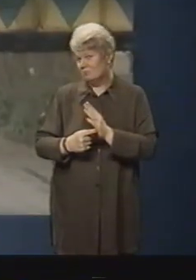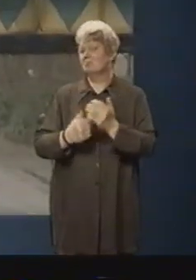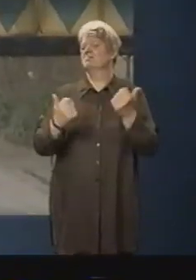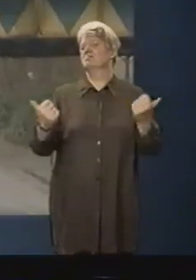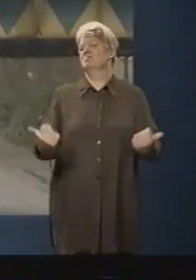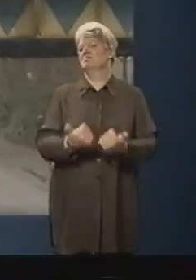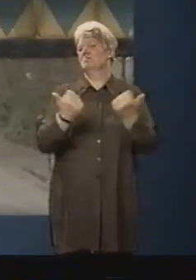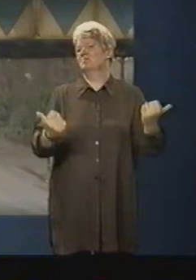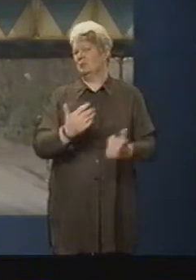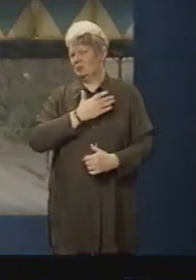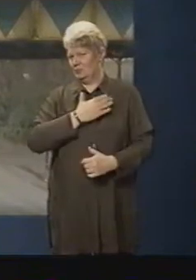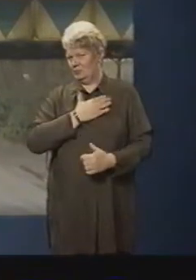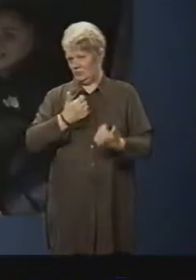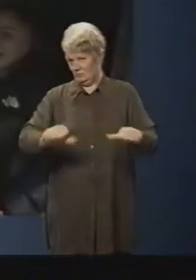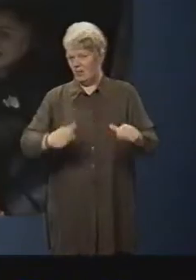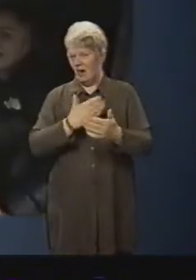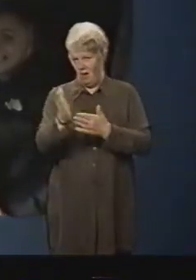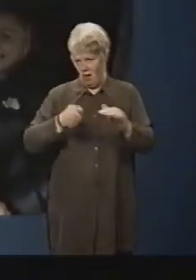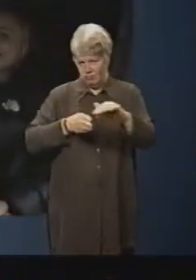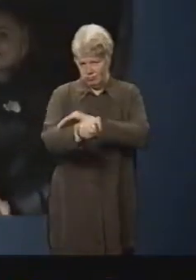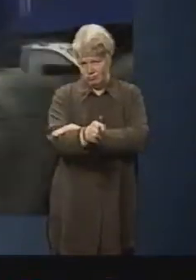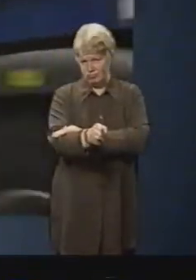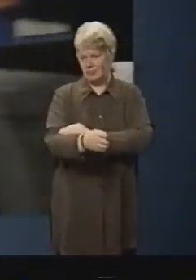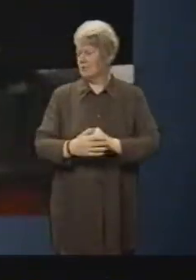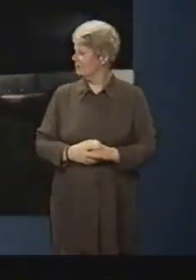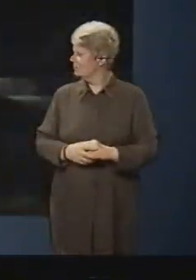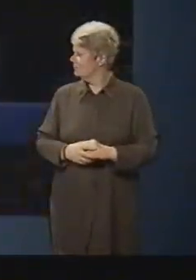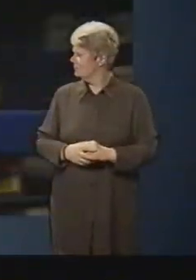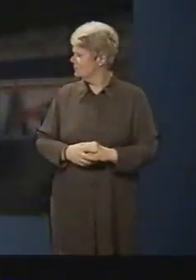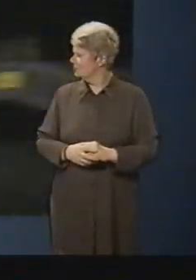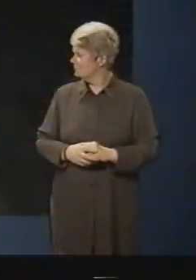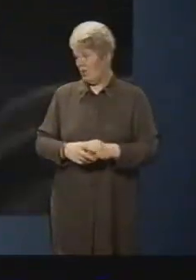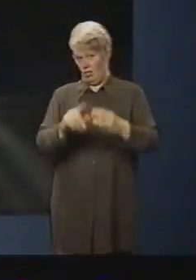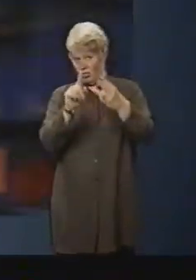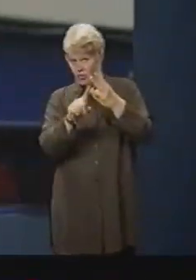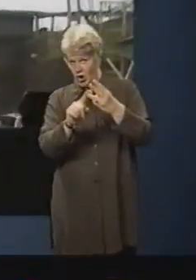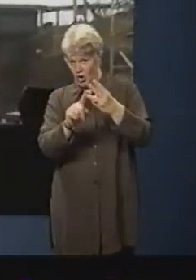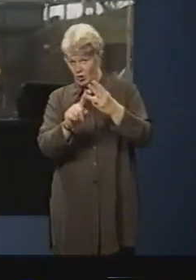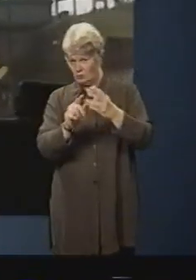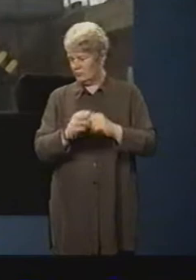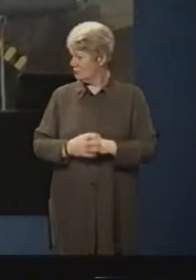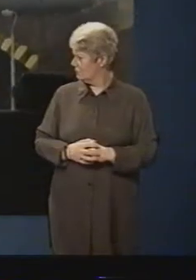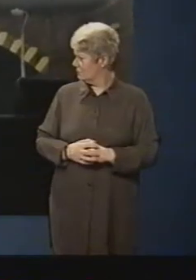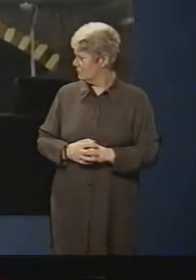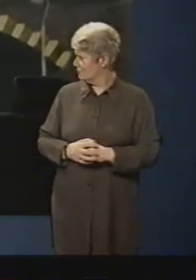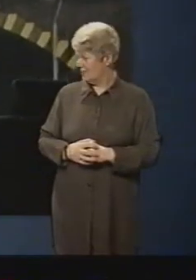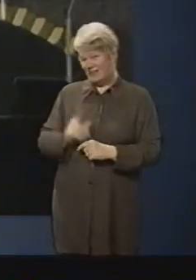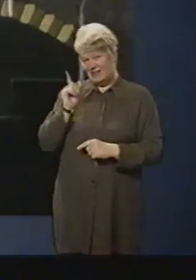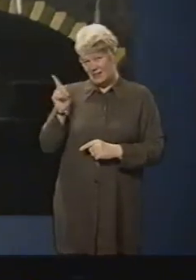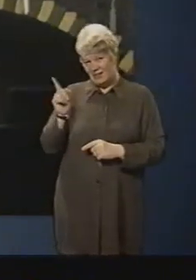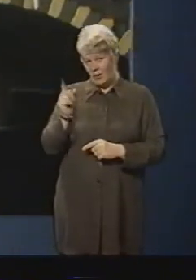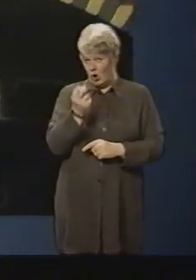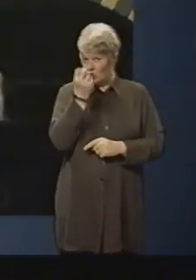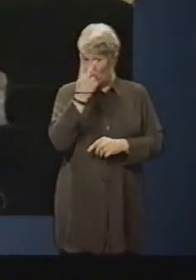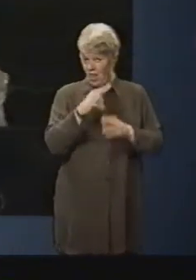Nothing. Nothing. I think we're clear here. Okay. And now onto the third bridge. This one has a clearance